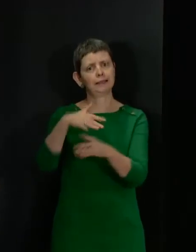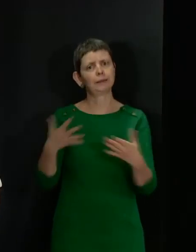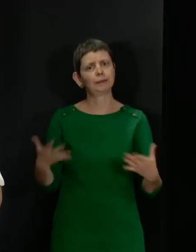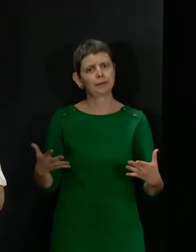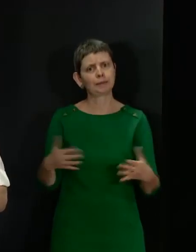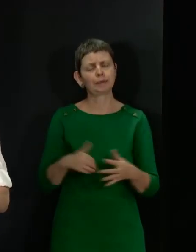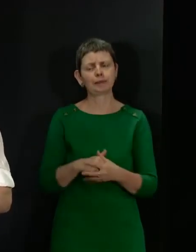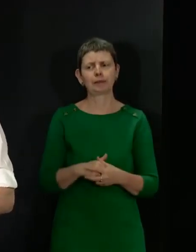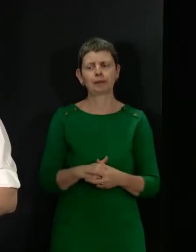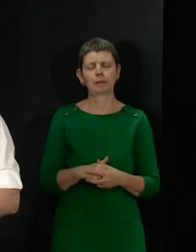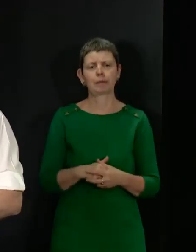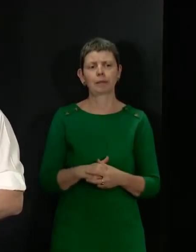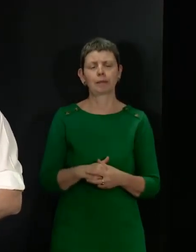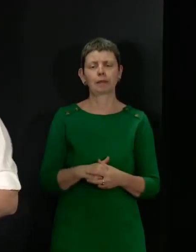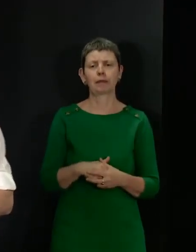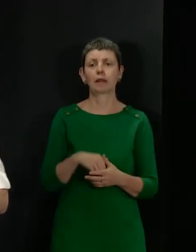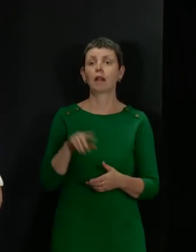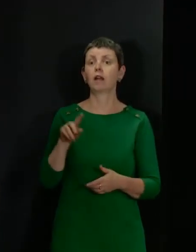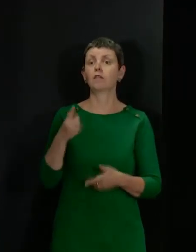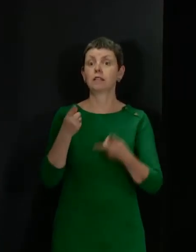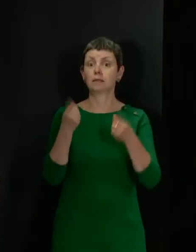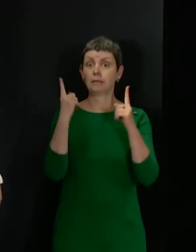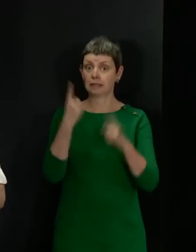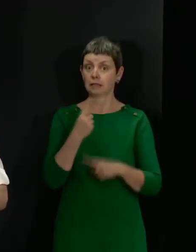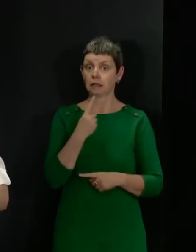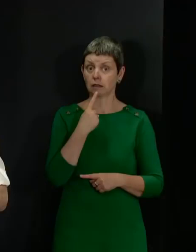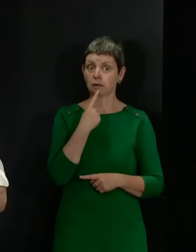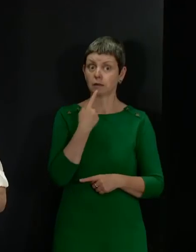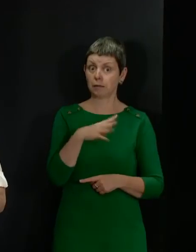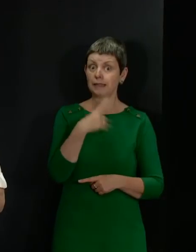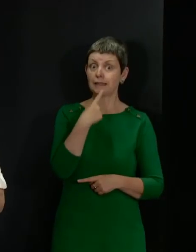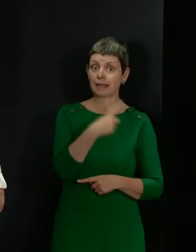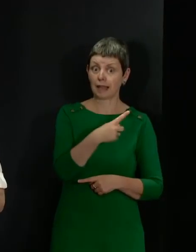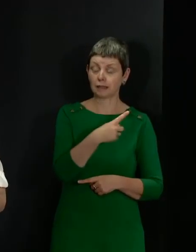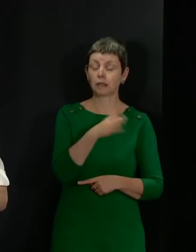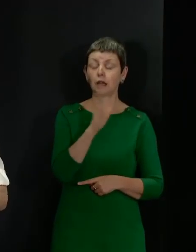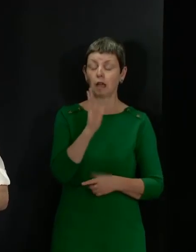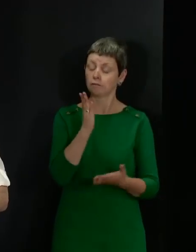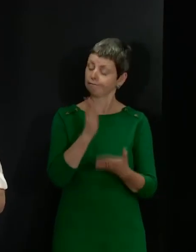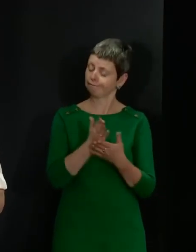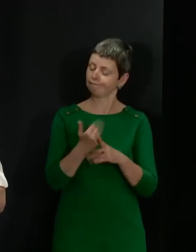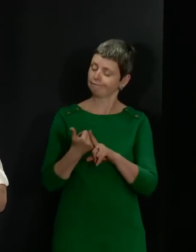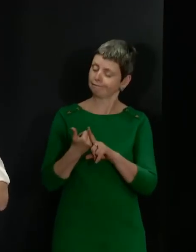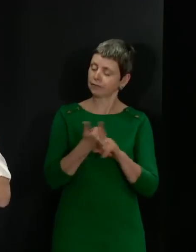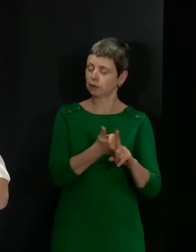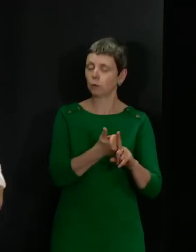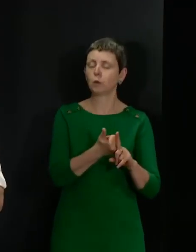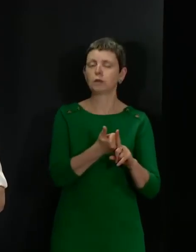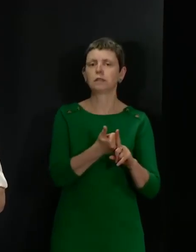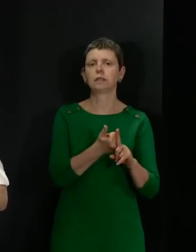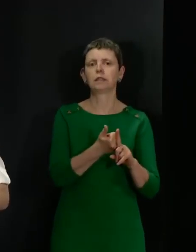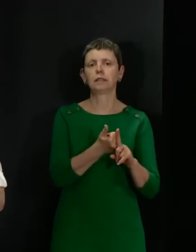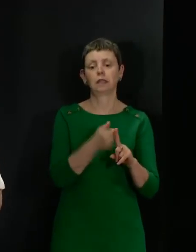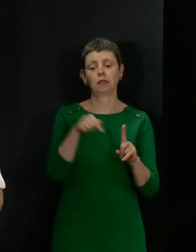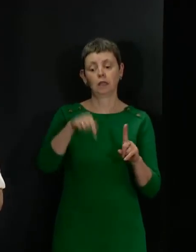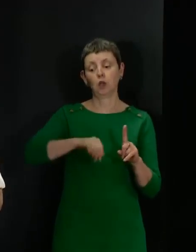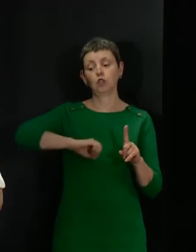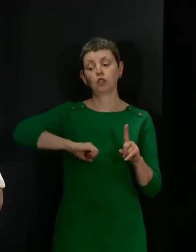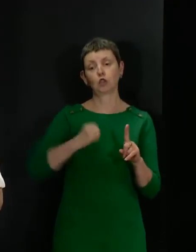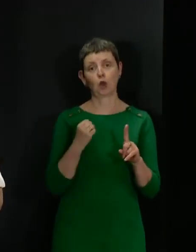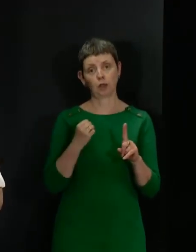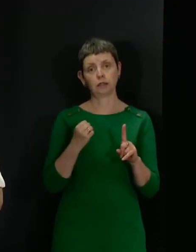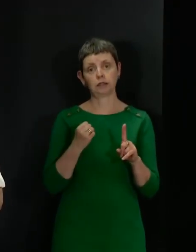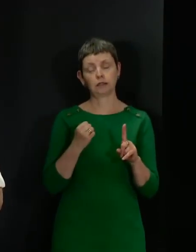Minister has made clear, and I fully endorse and understand, this country of Scotland